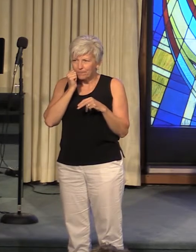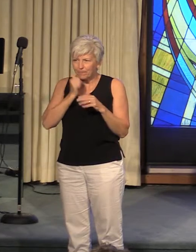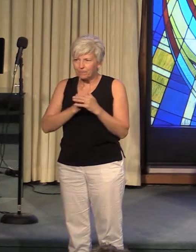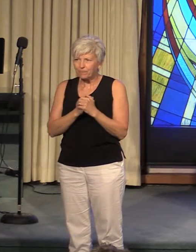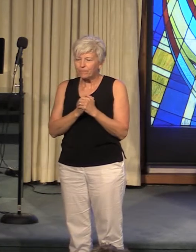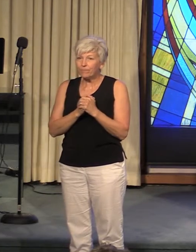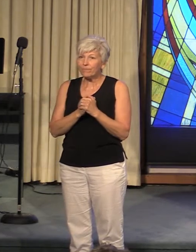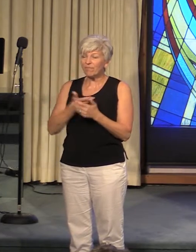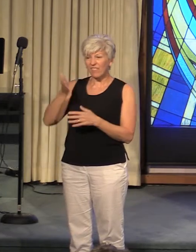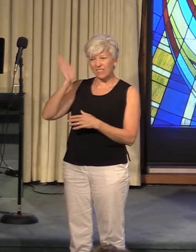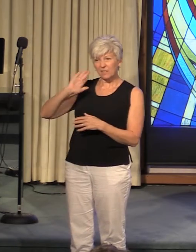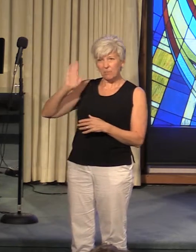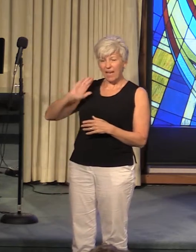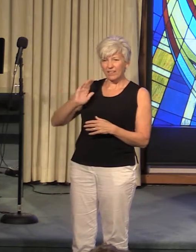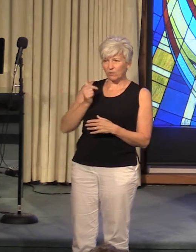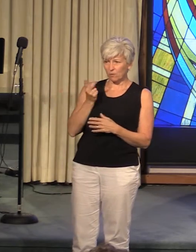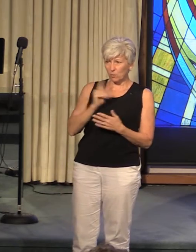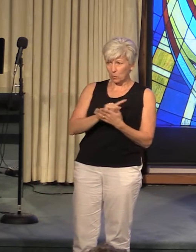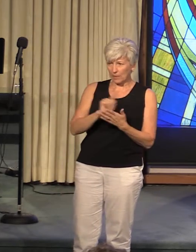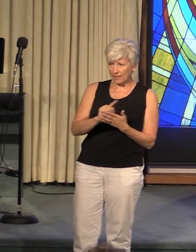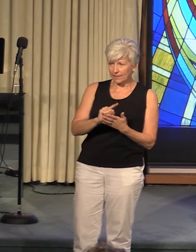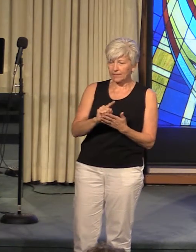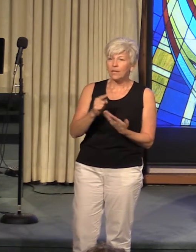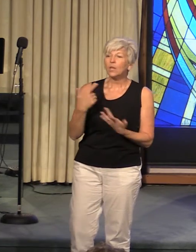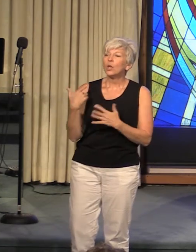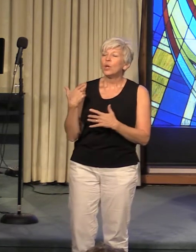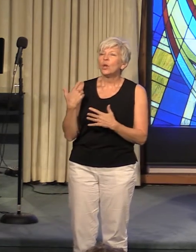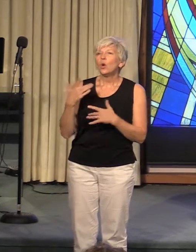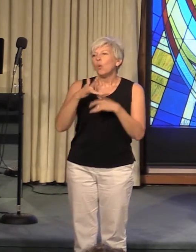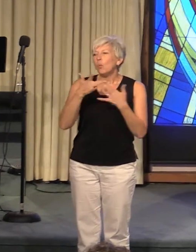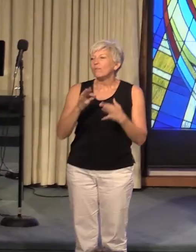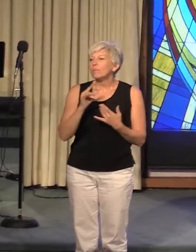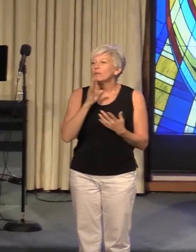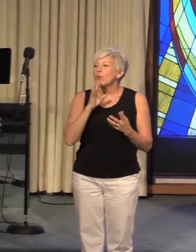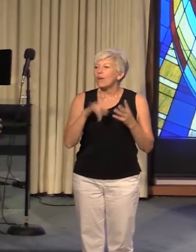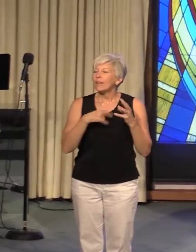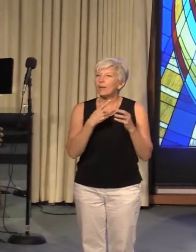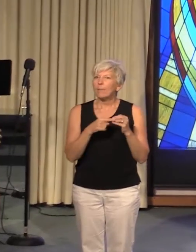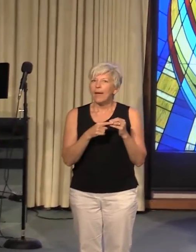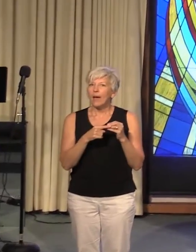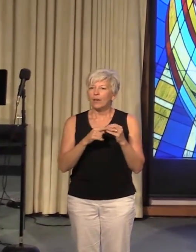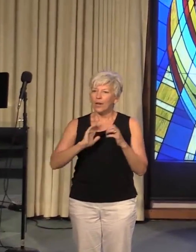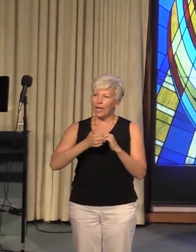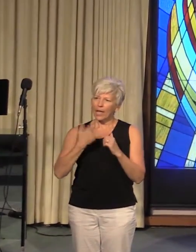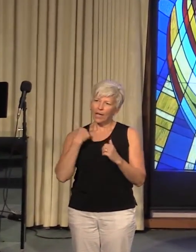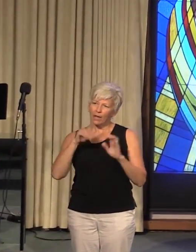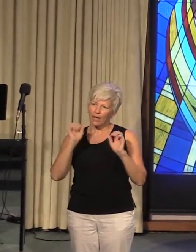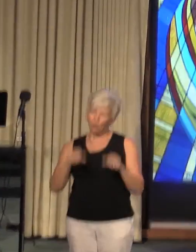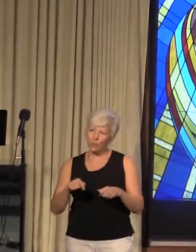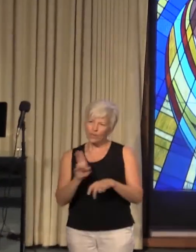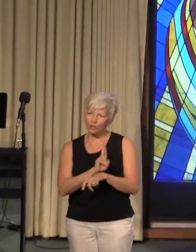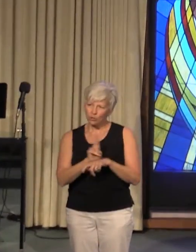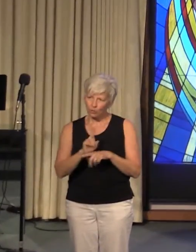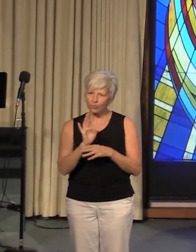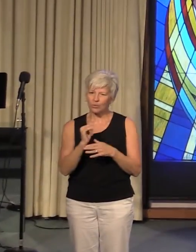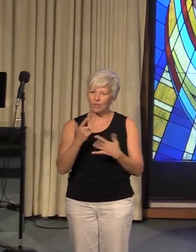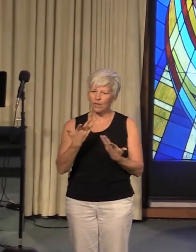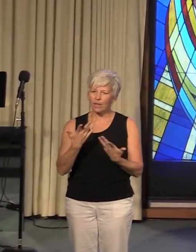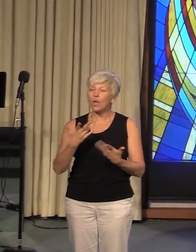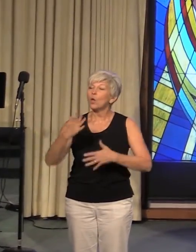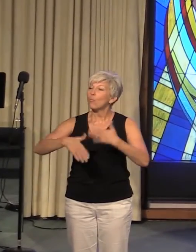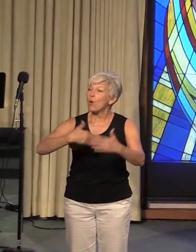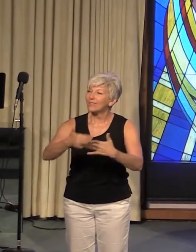These past few weeks, we've been talking about how we can use the process of transition,